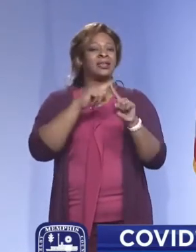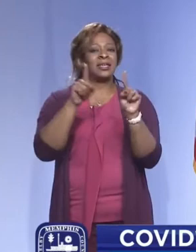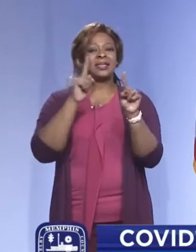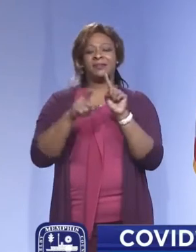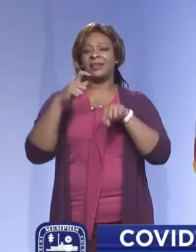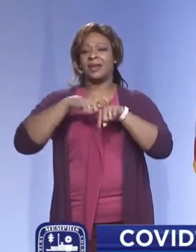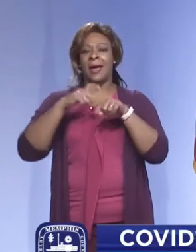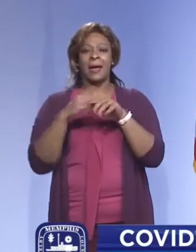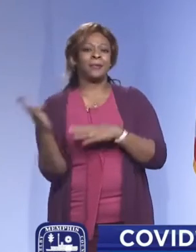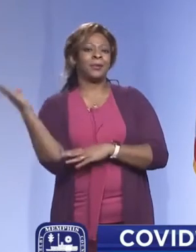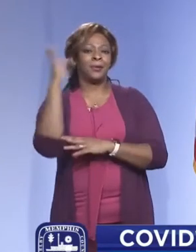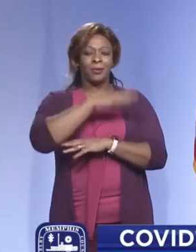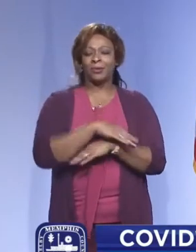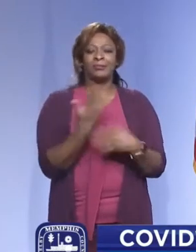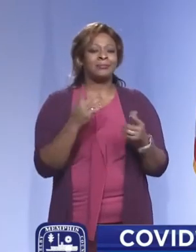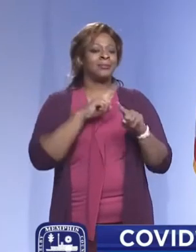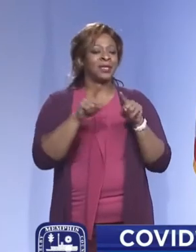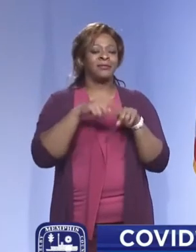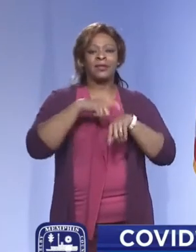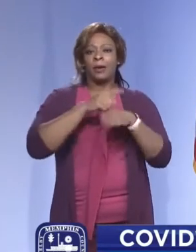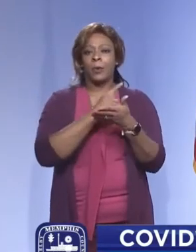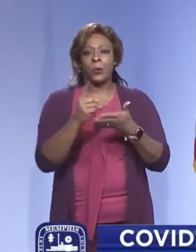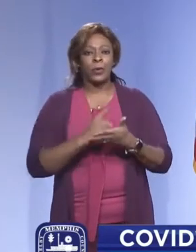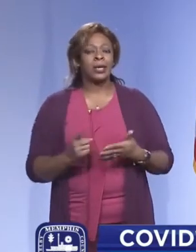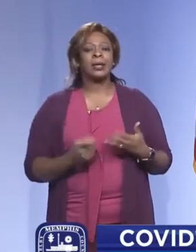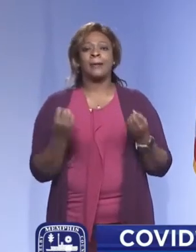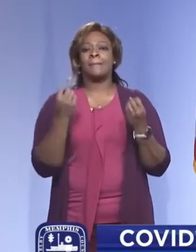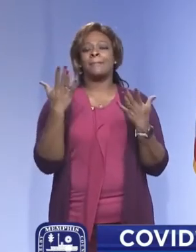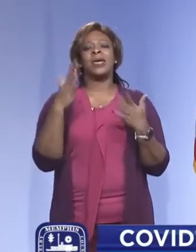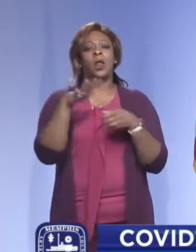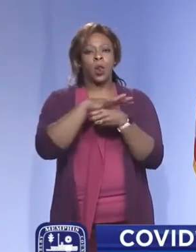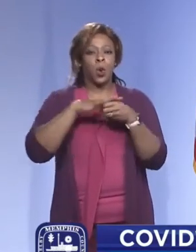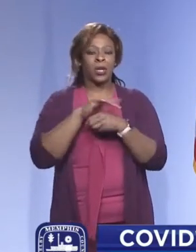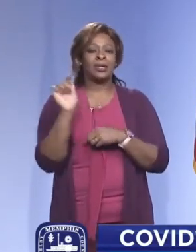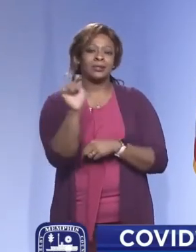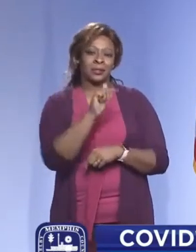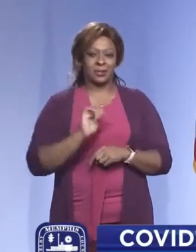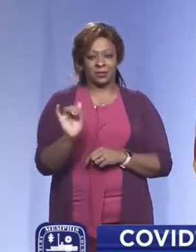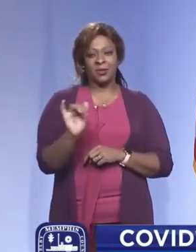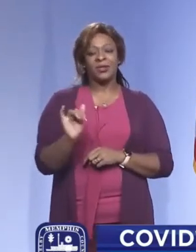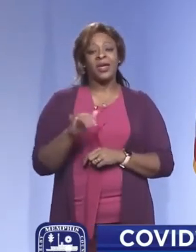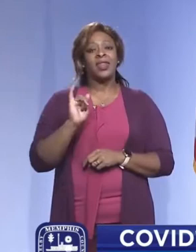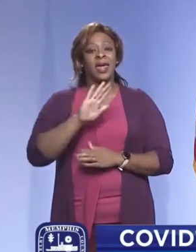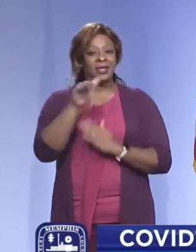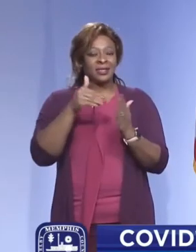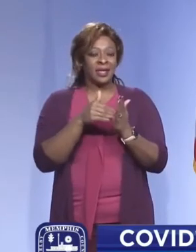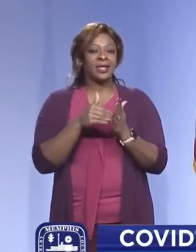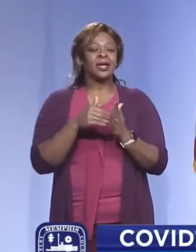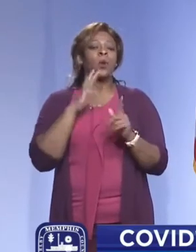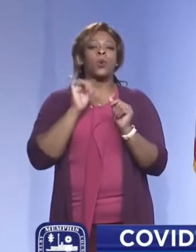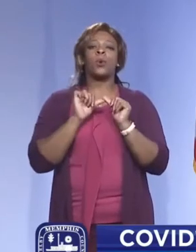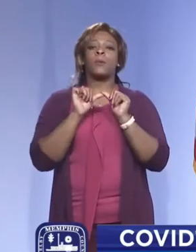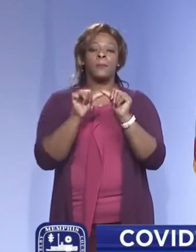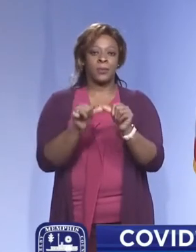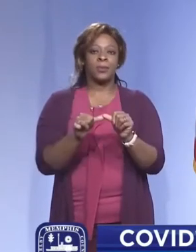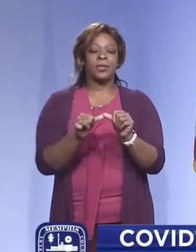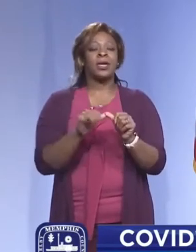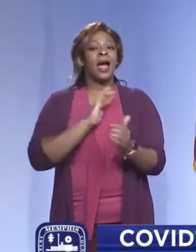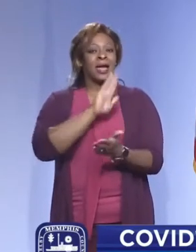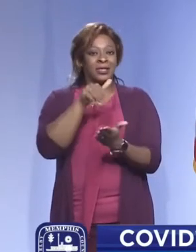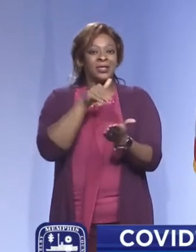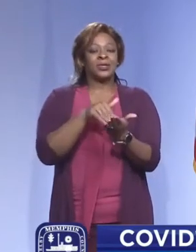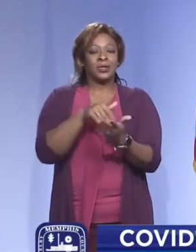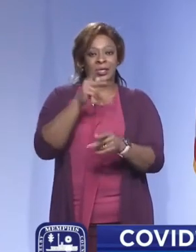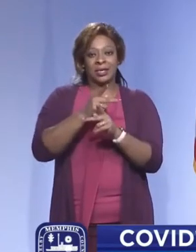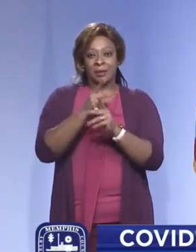times of day, multiple days of the week, and of course multiple locations. So that site will remain our central place where we